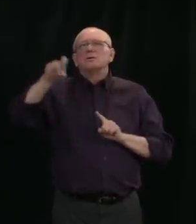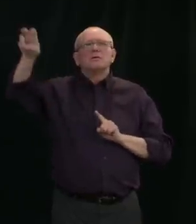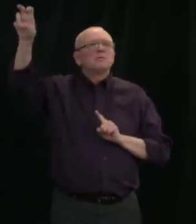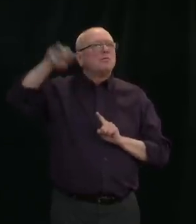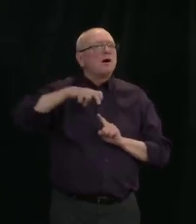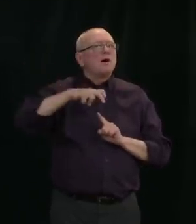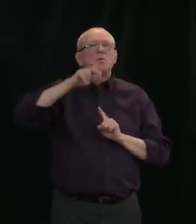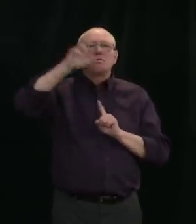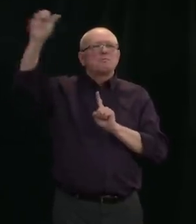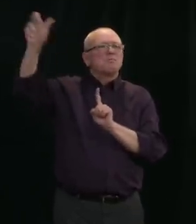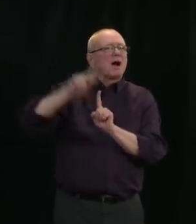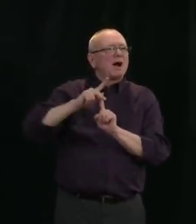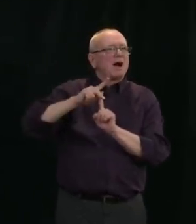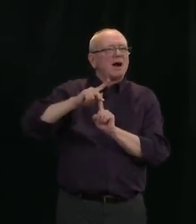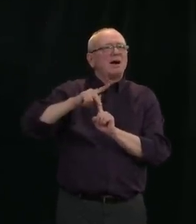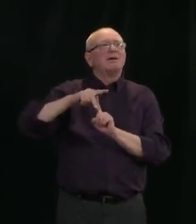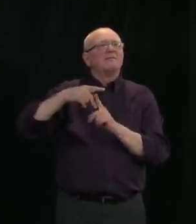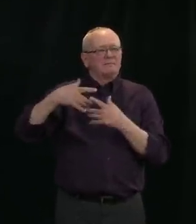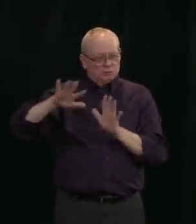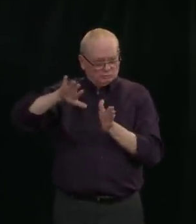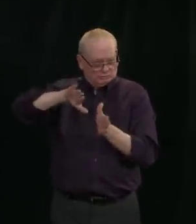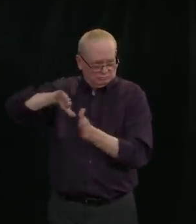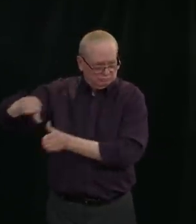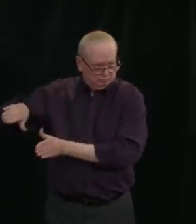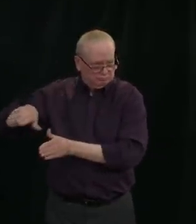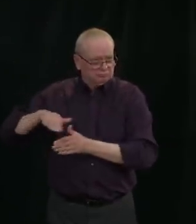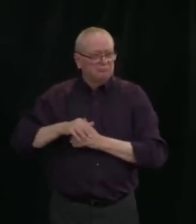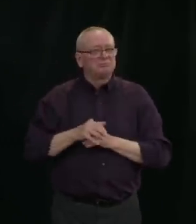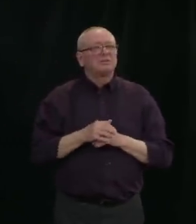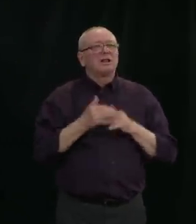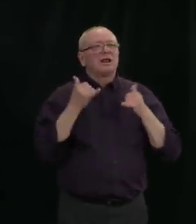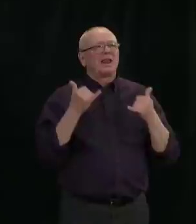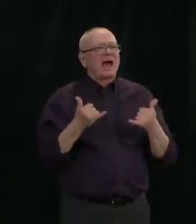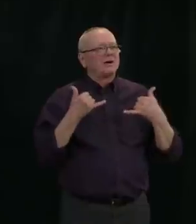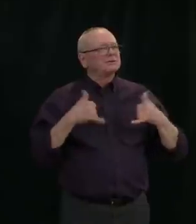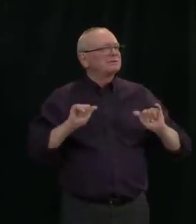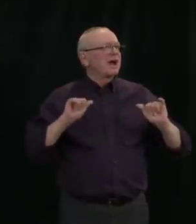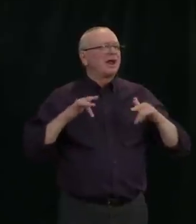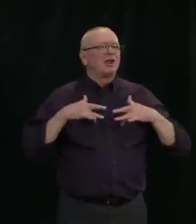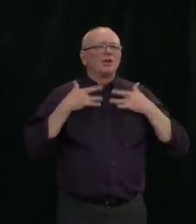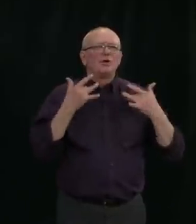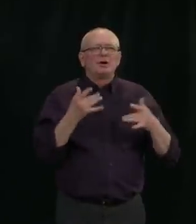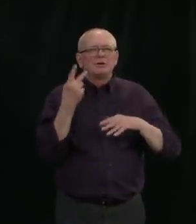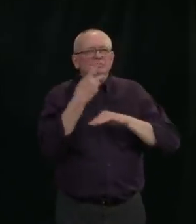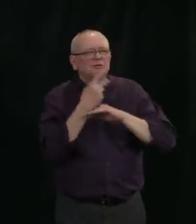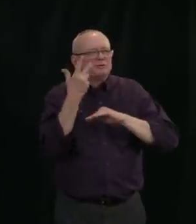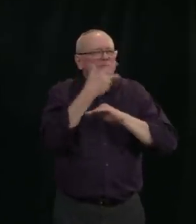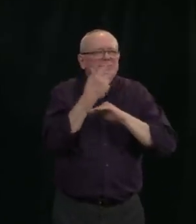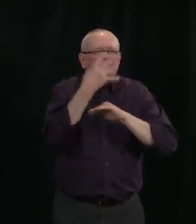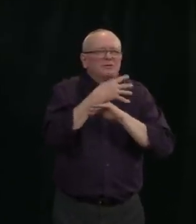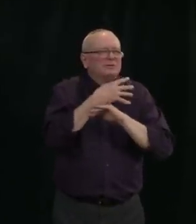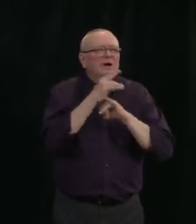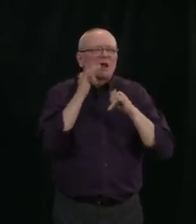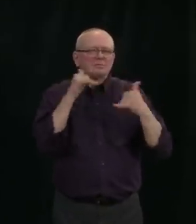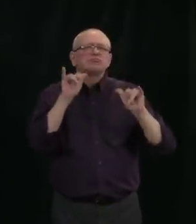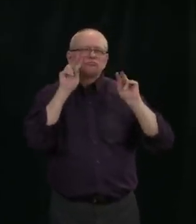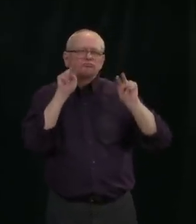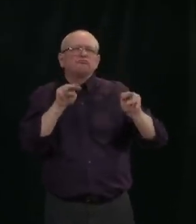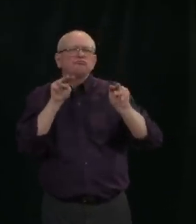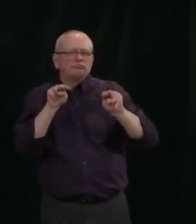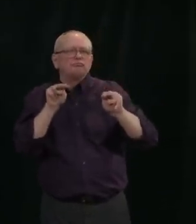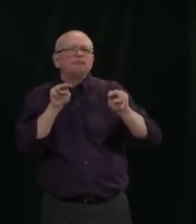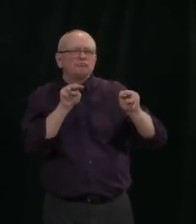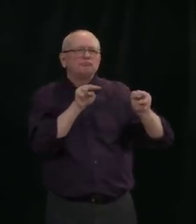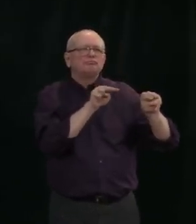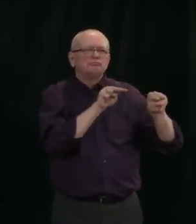So it's early days yet, we continue to watch very closely, but again, what we're seeing right now is that the number of those